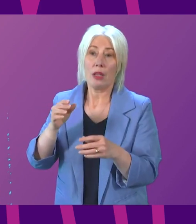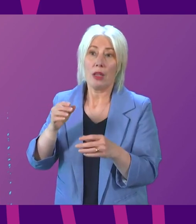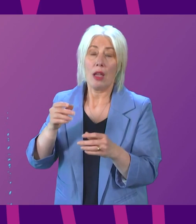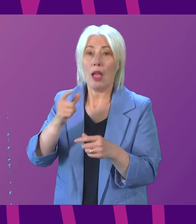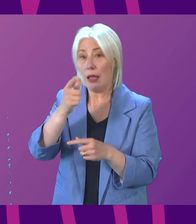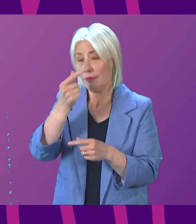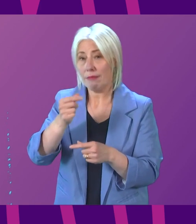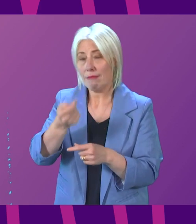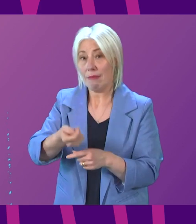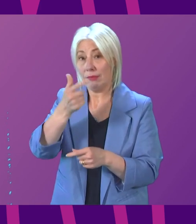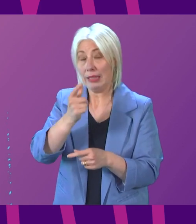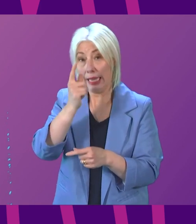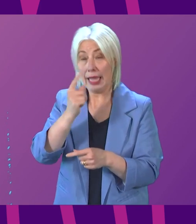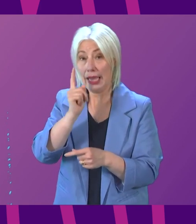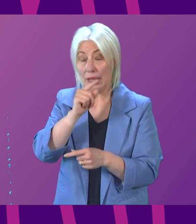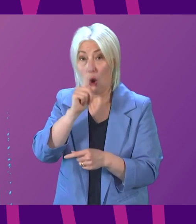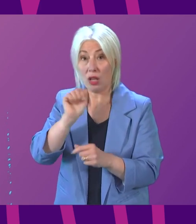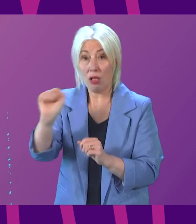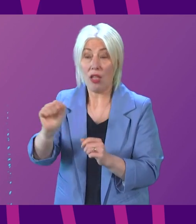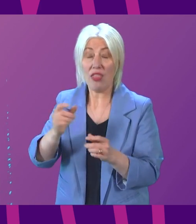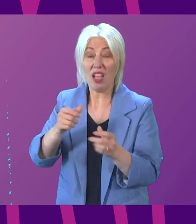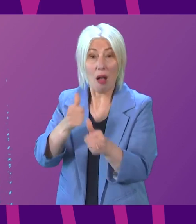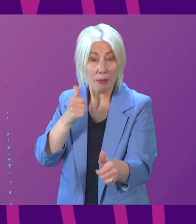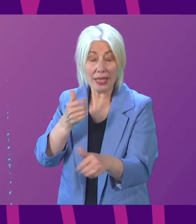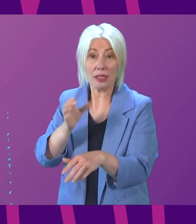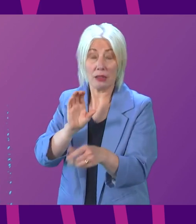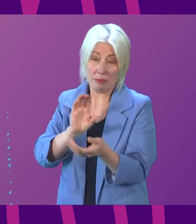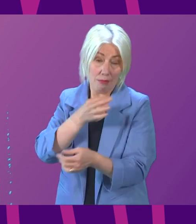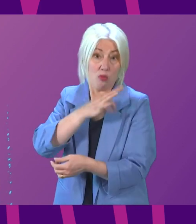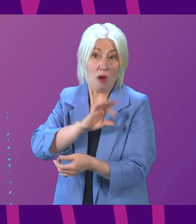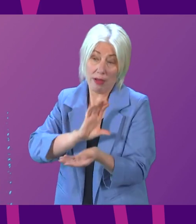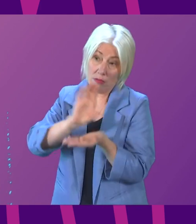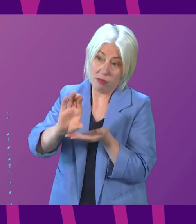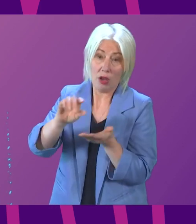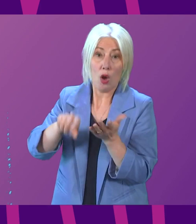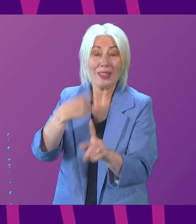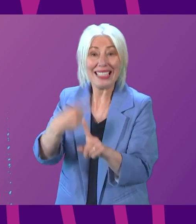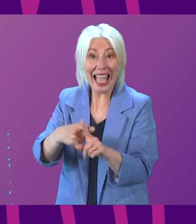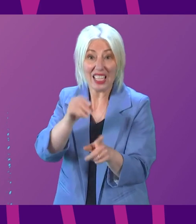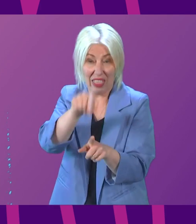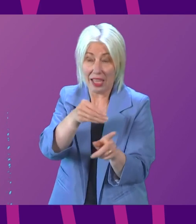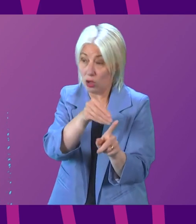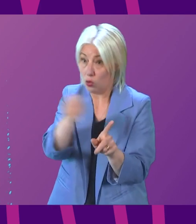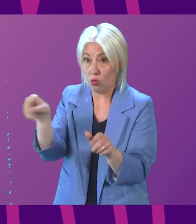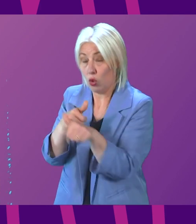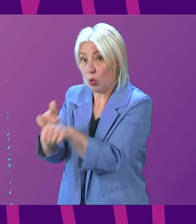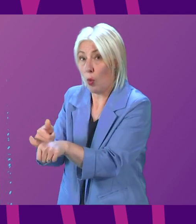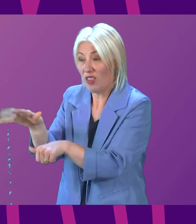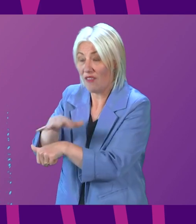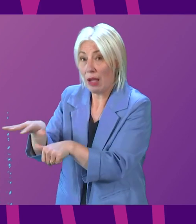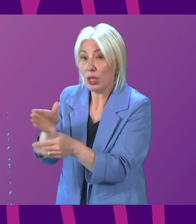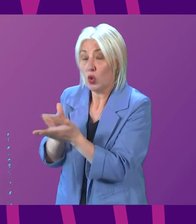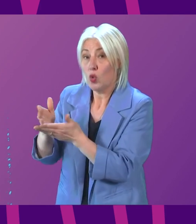a windfall tax, on the oil and gas sector to help support families struggling with the cost of the living crisis. First Minister. Well, after